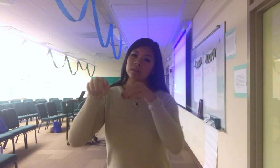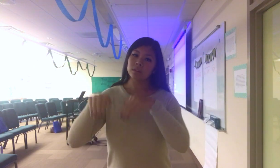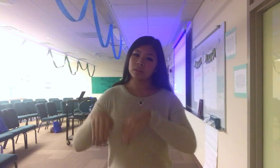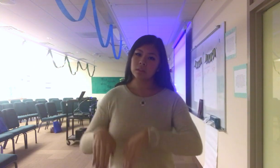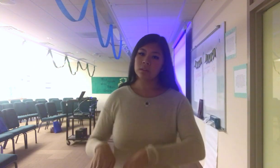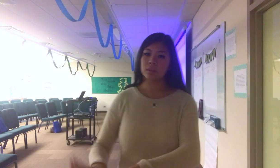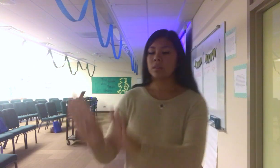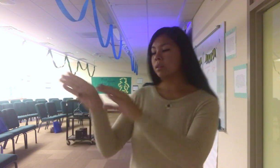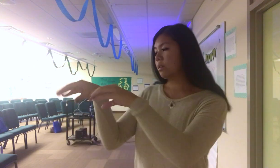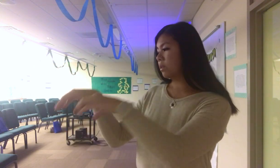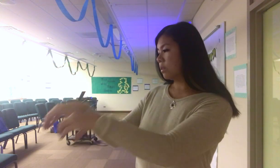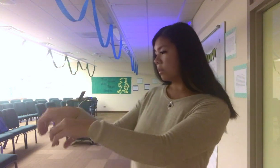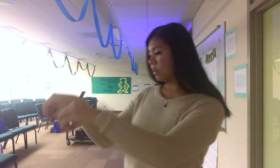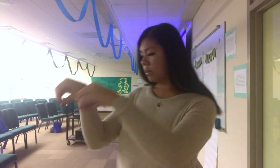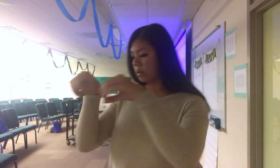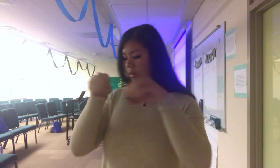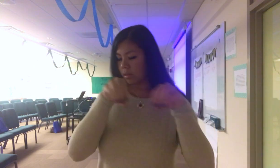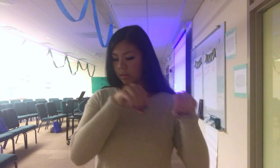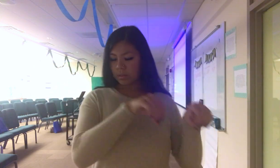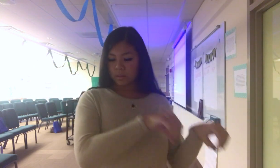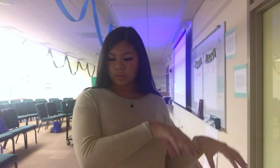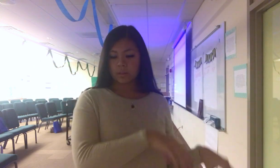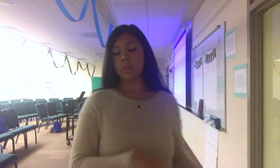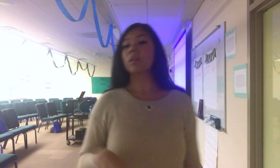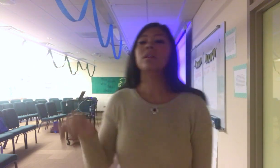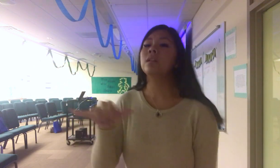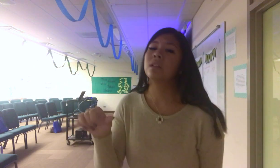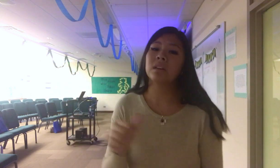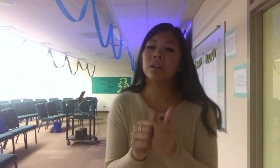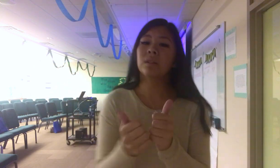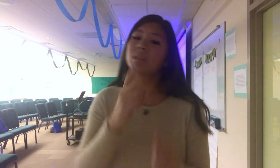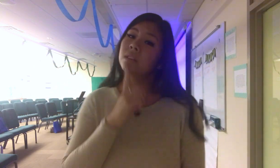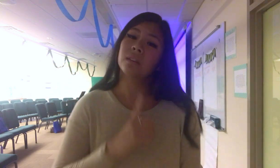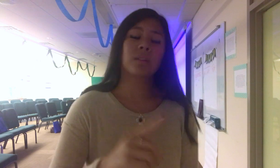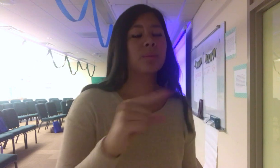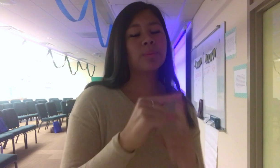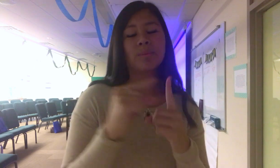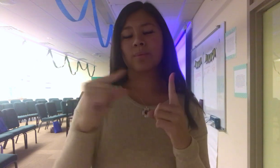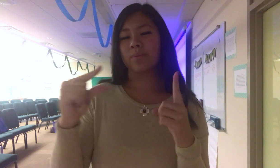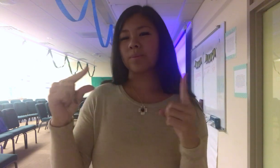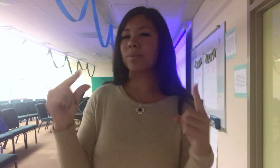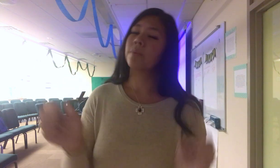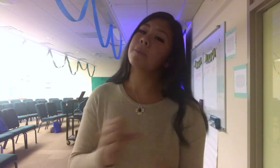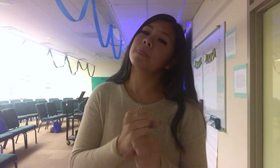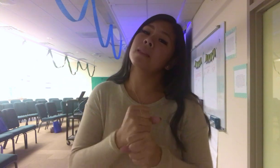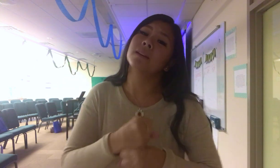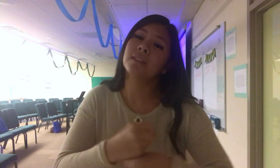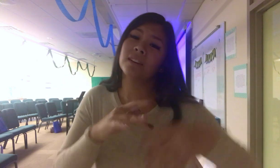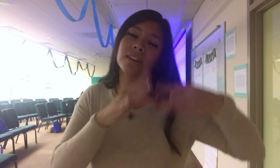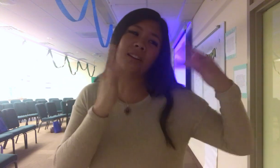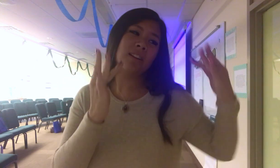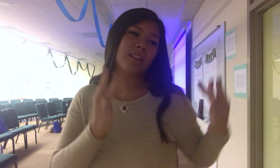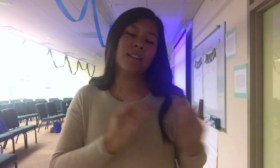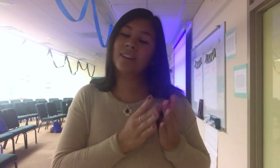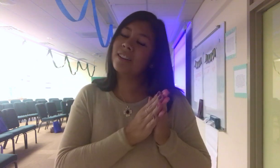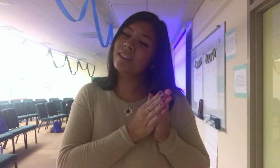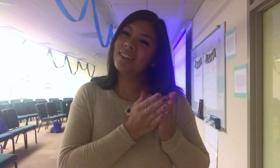into motion Like how a single word can make a heart open